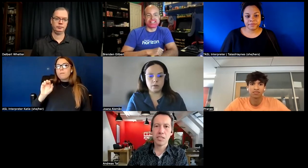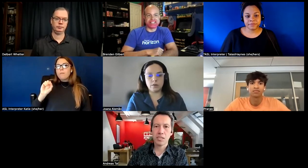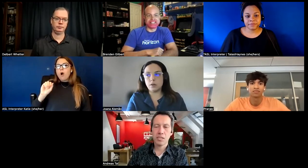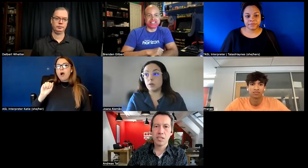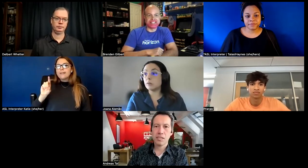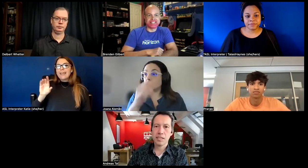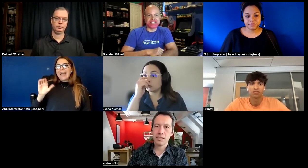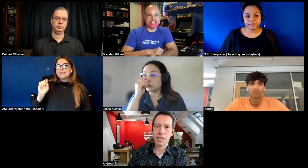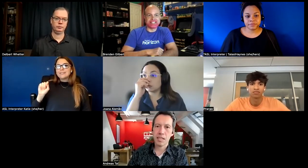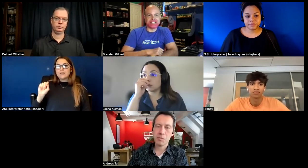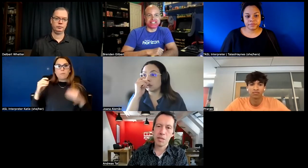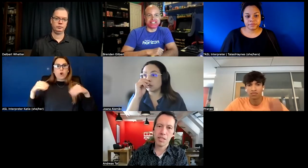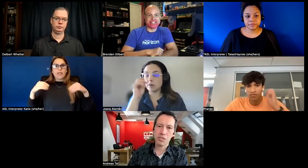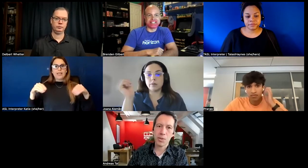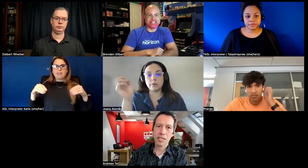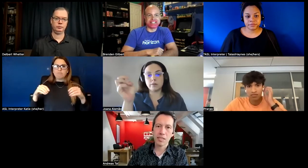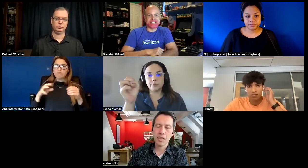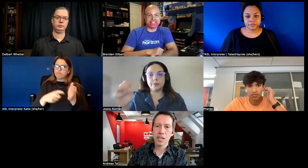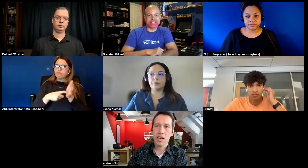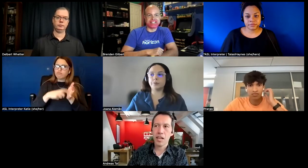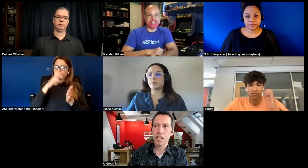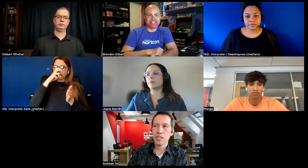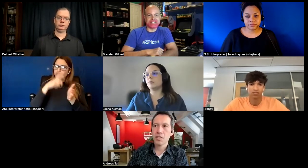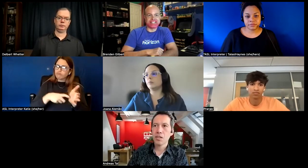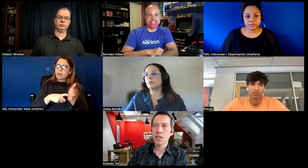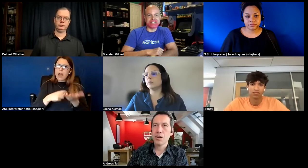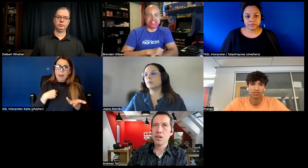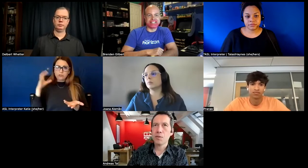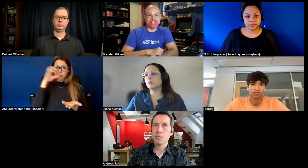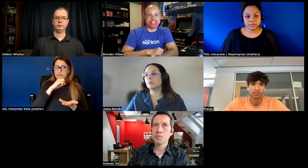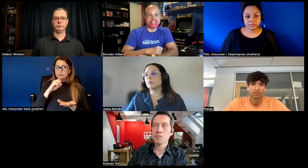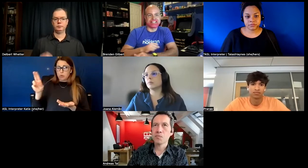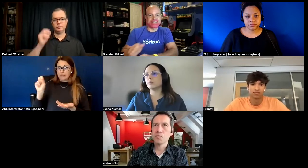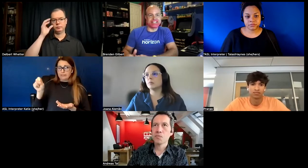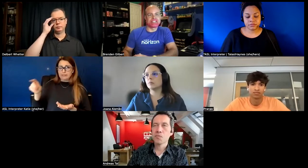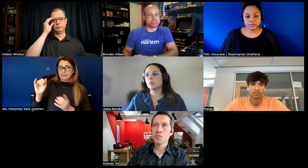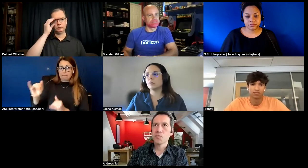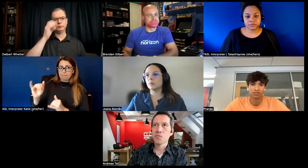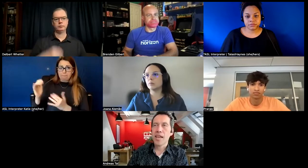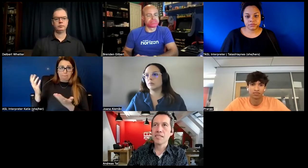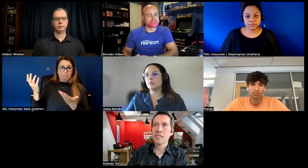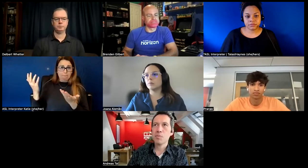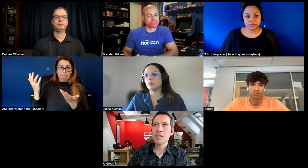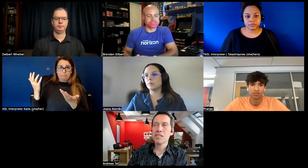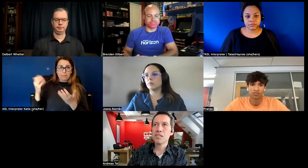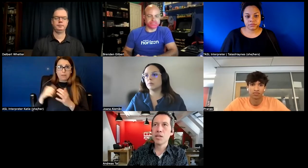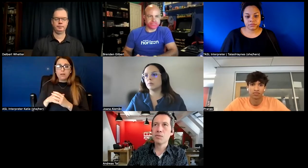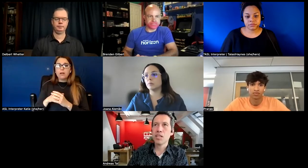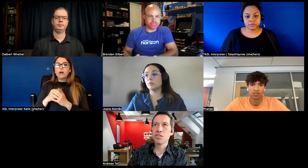i think it's same maybe in the us and um accessibility regulations